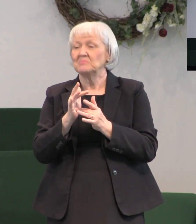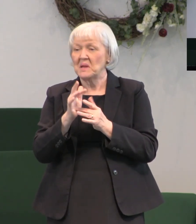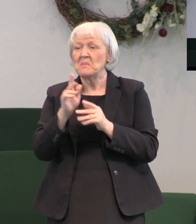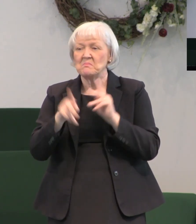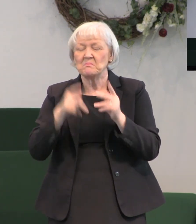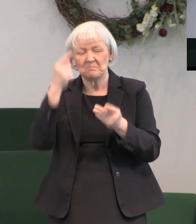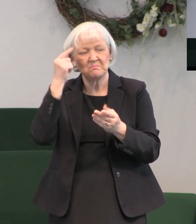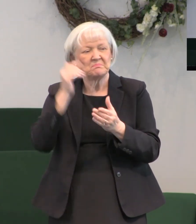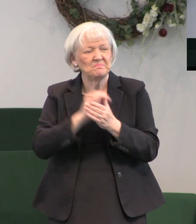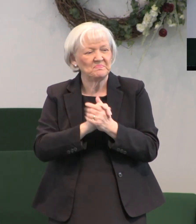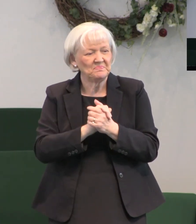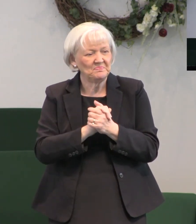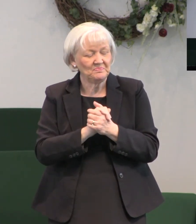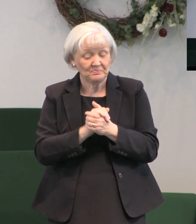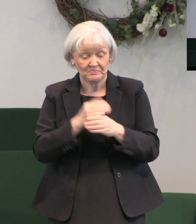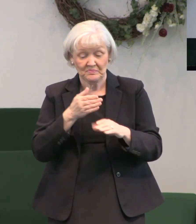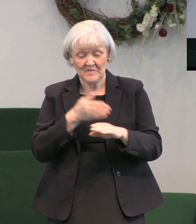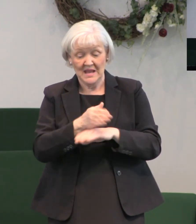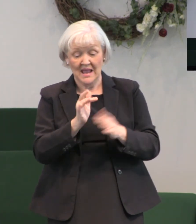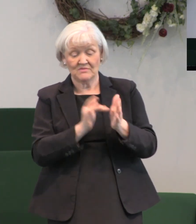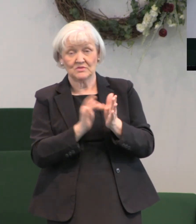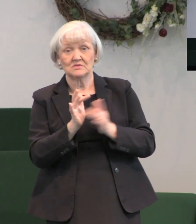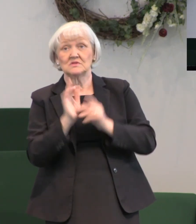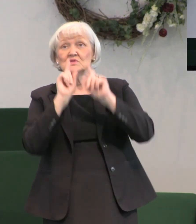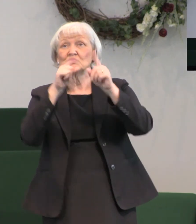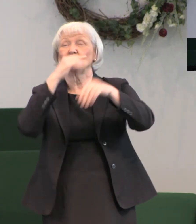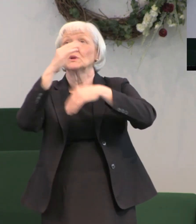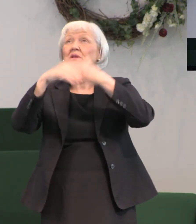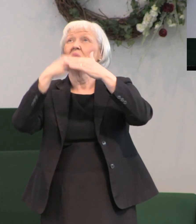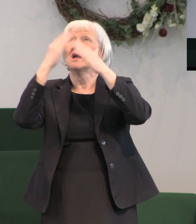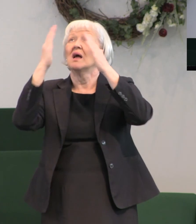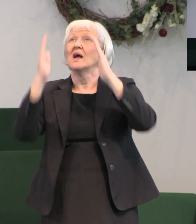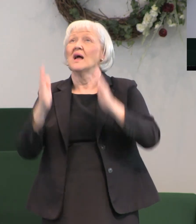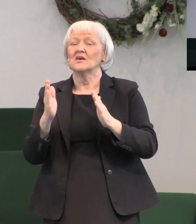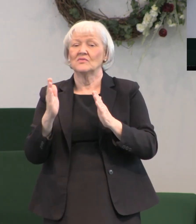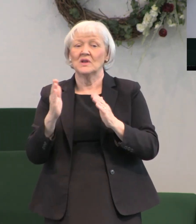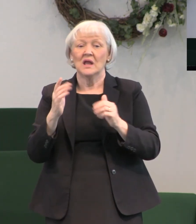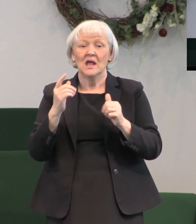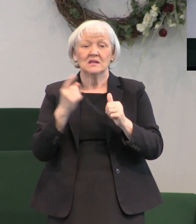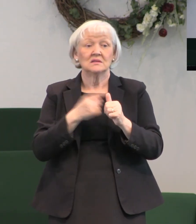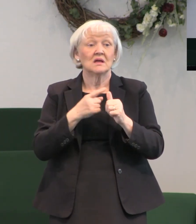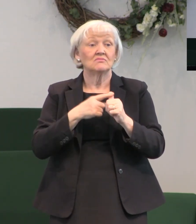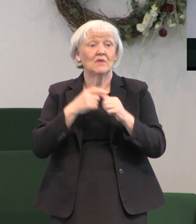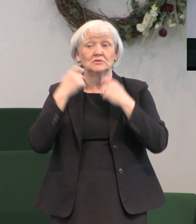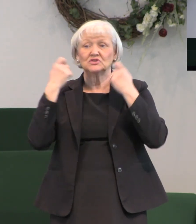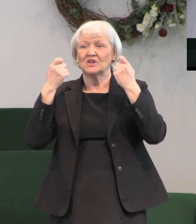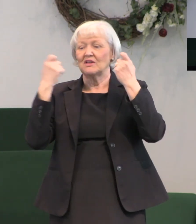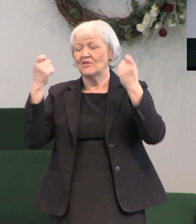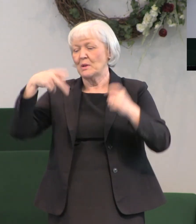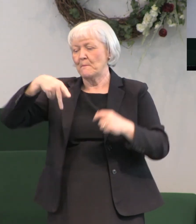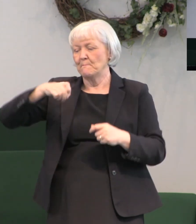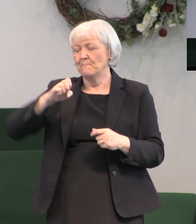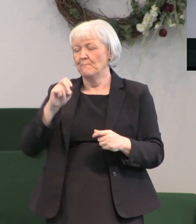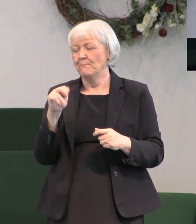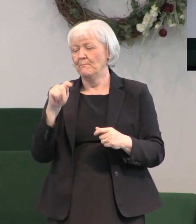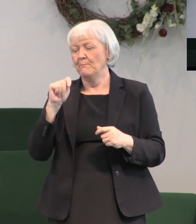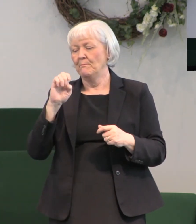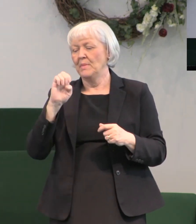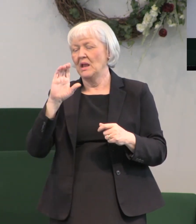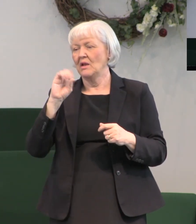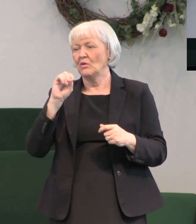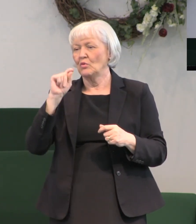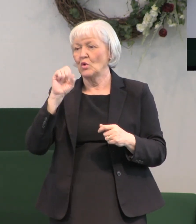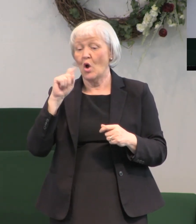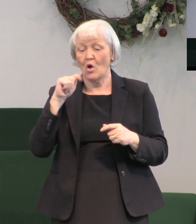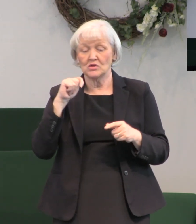we're told that after Jesus went back to heaven and that first celebration of Pentecost after that Peter got up and